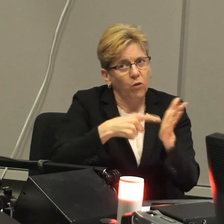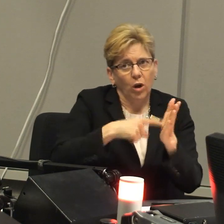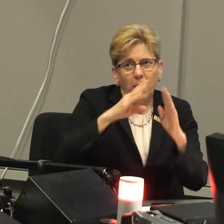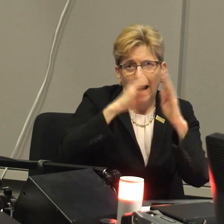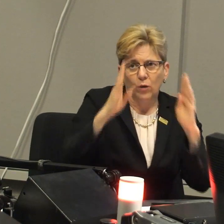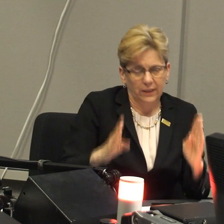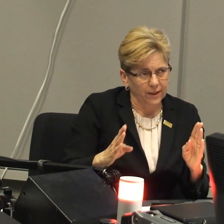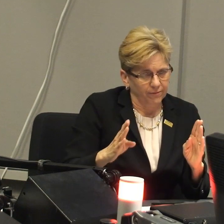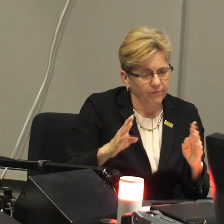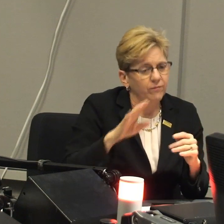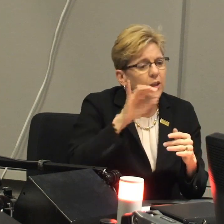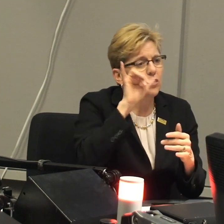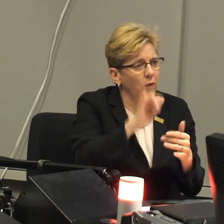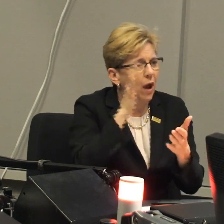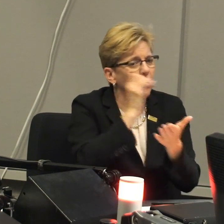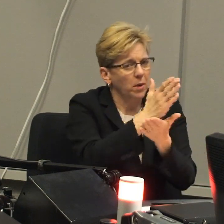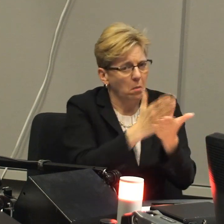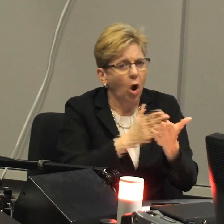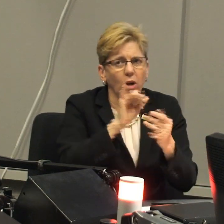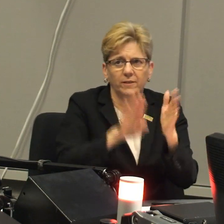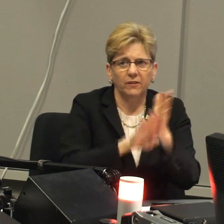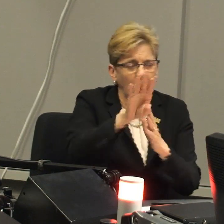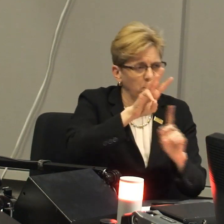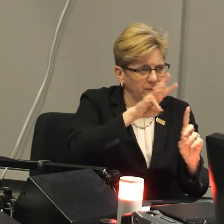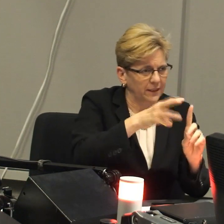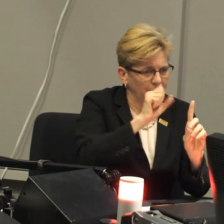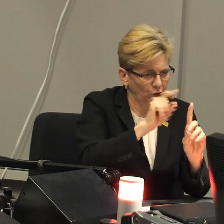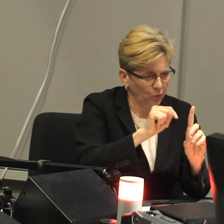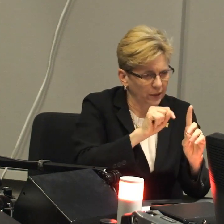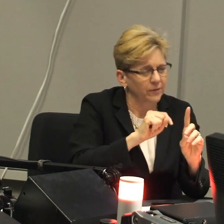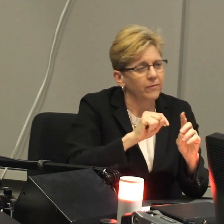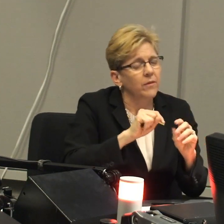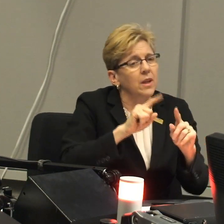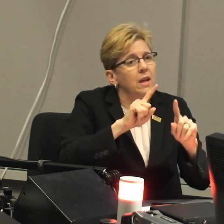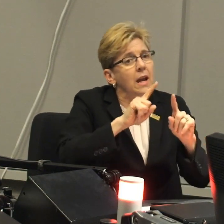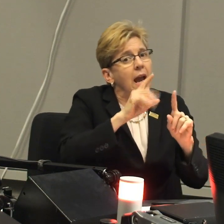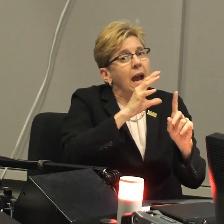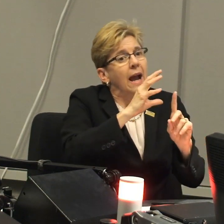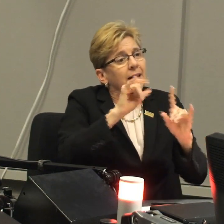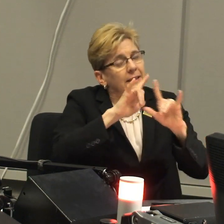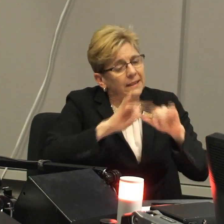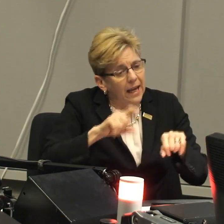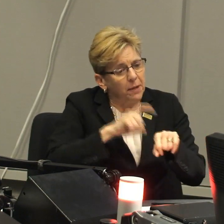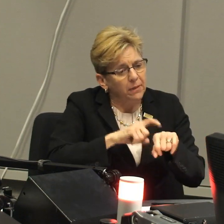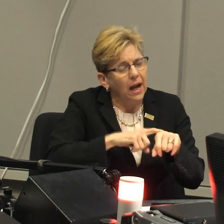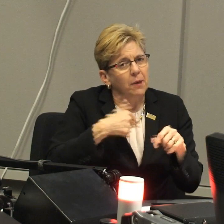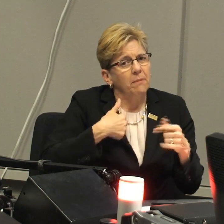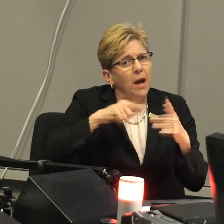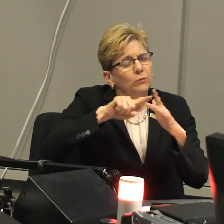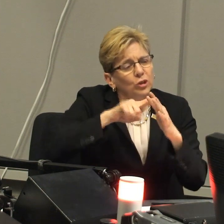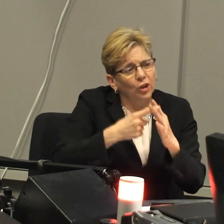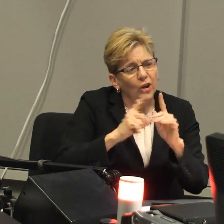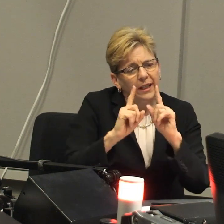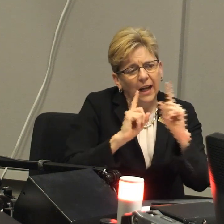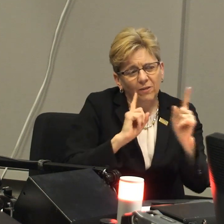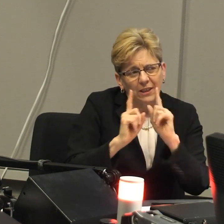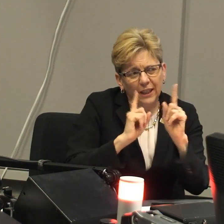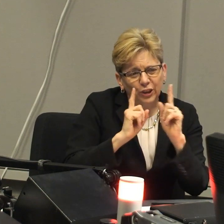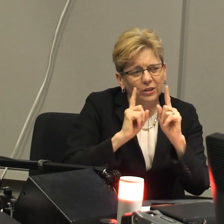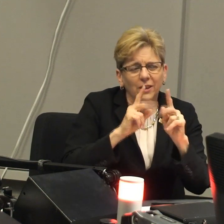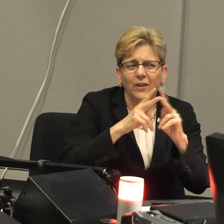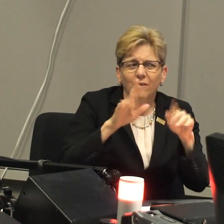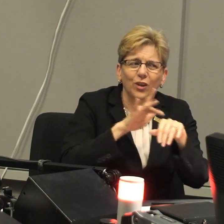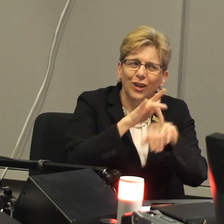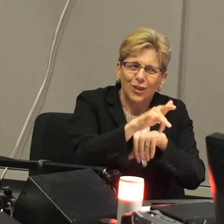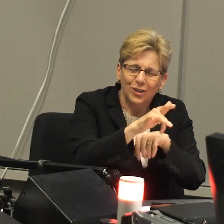clear that their values are such that they really support the notion of affordable housing, and that's part of the development at 6th Street. At the